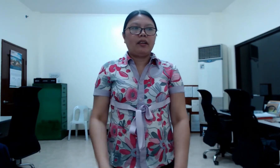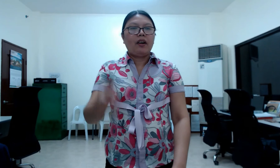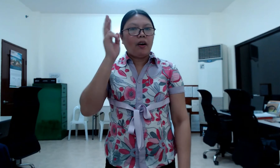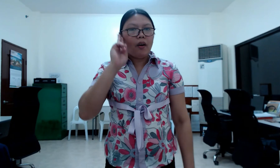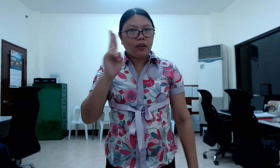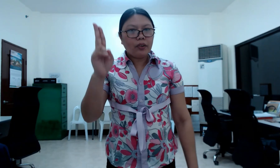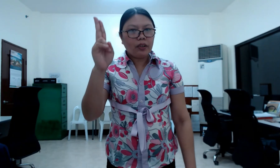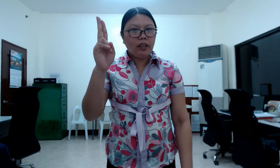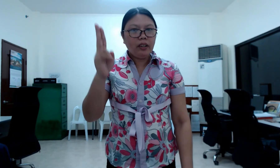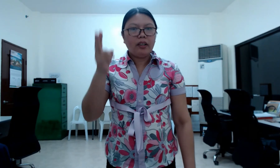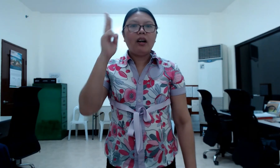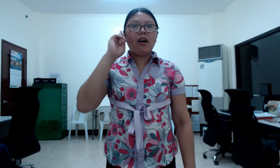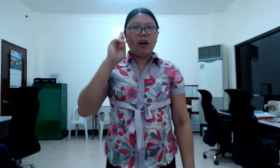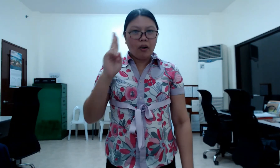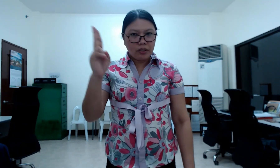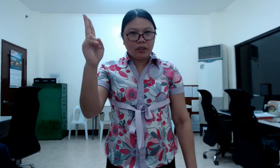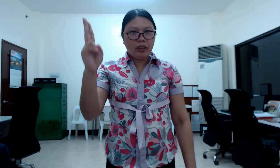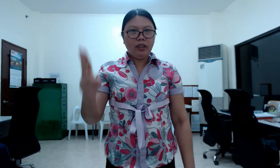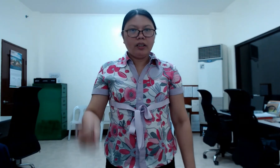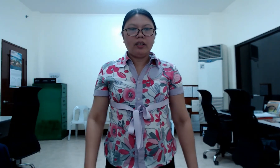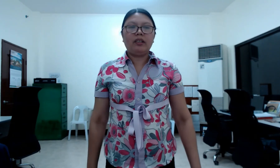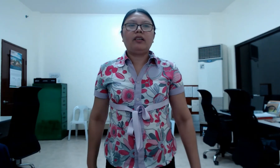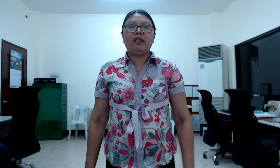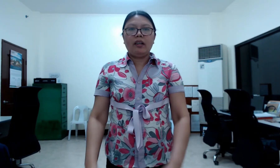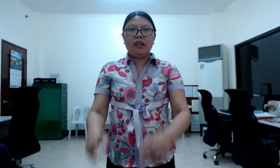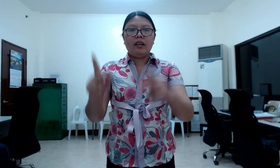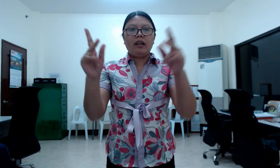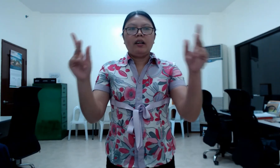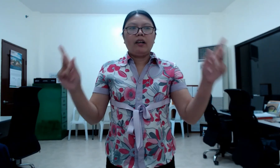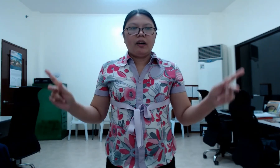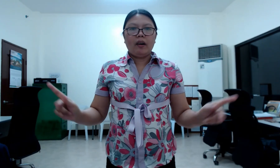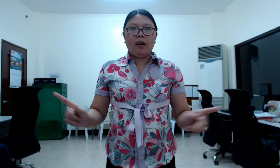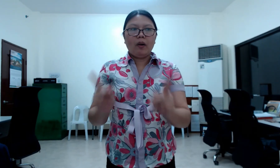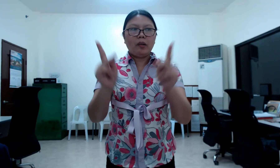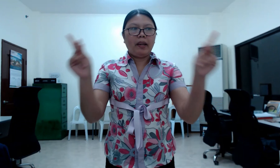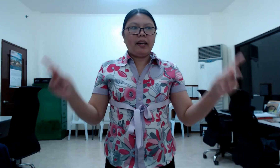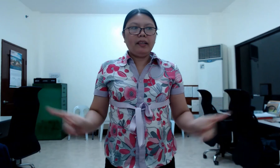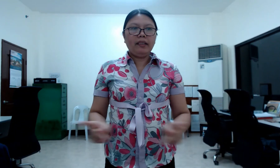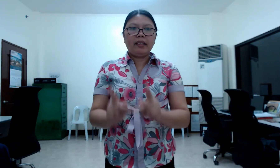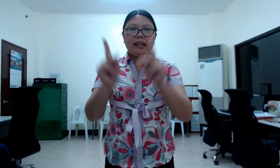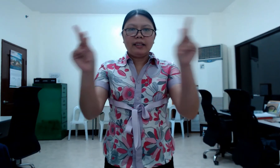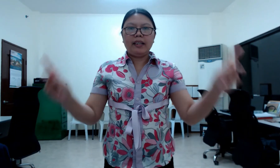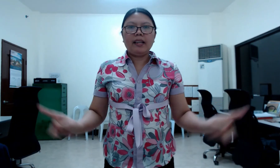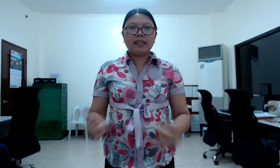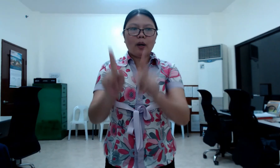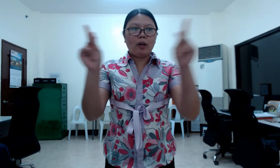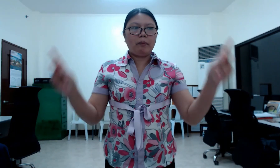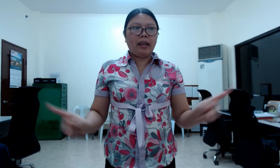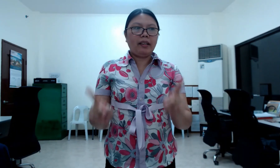Honoring, honor. Honoring, Honoring, men. Yes, all men.